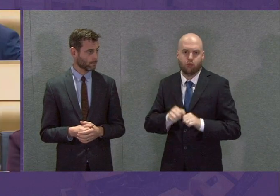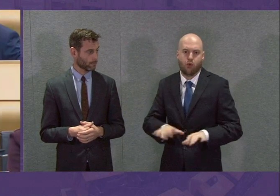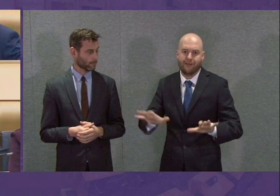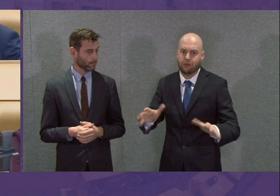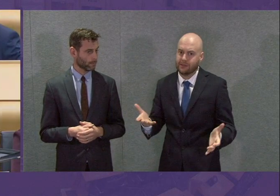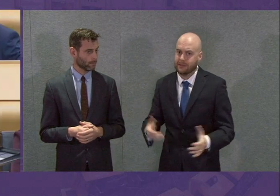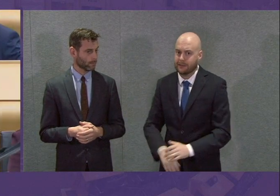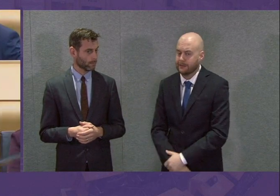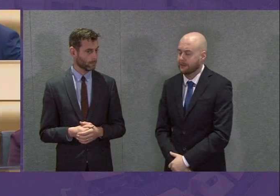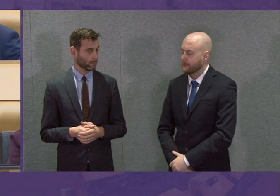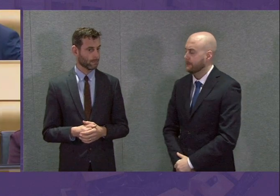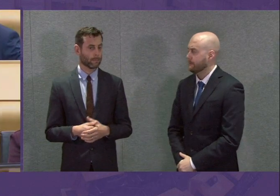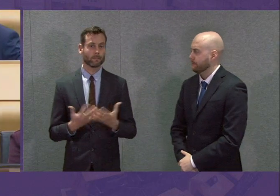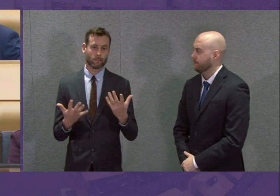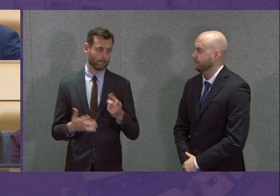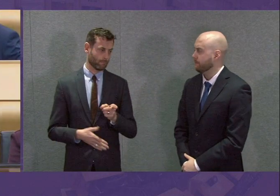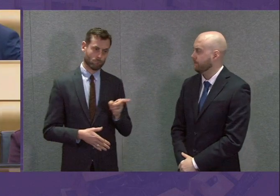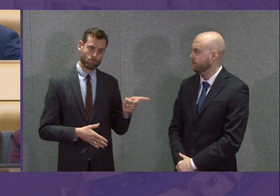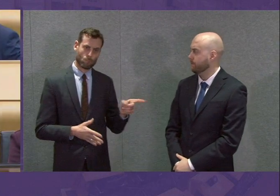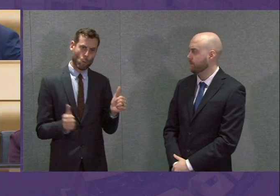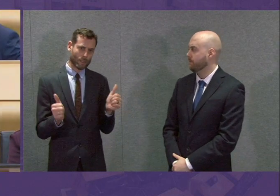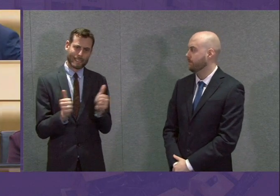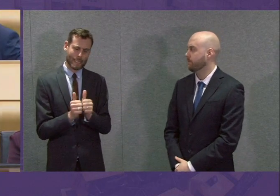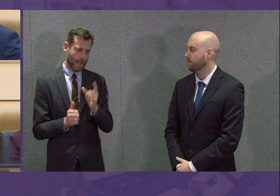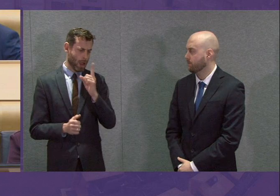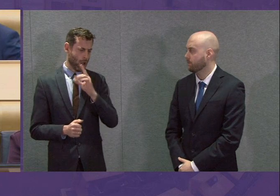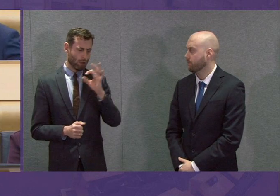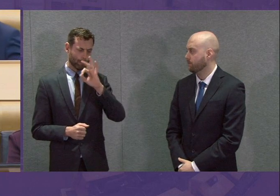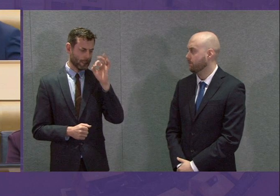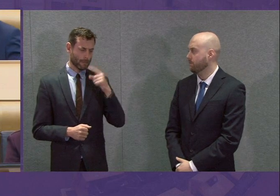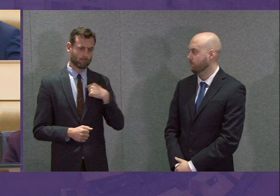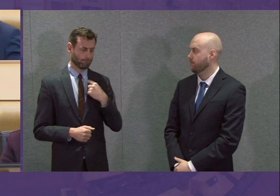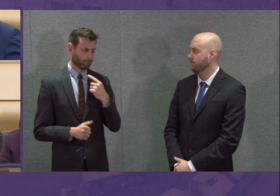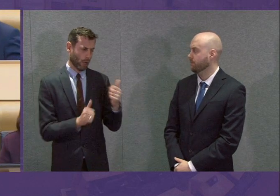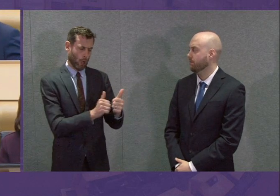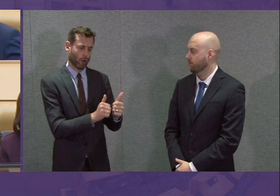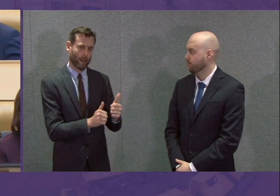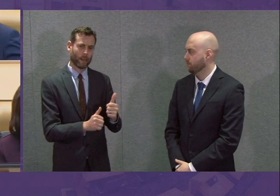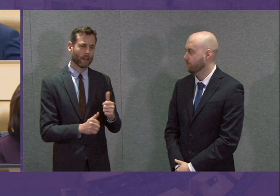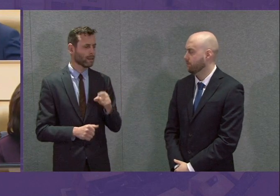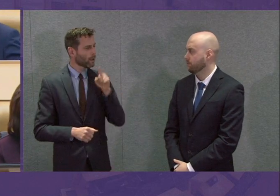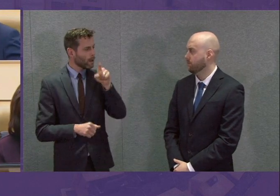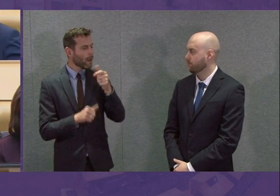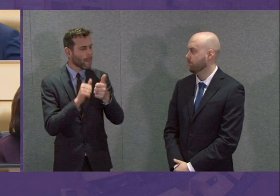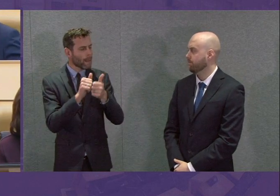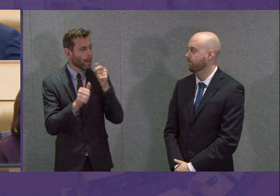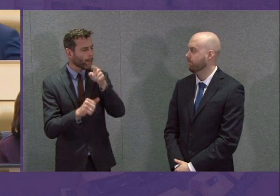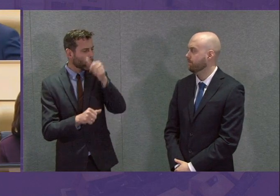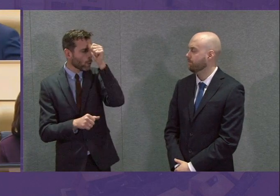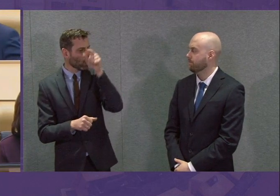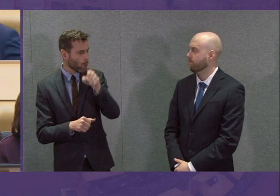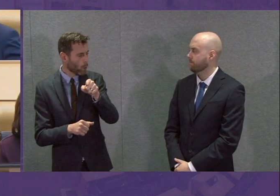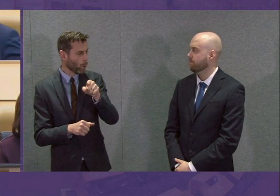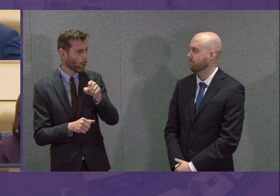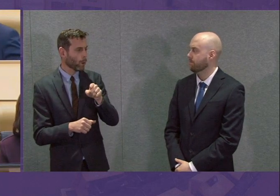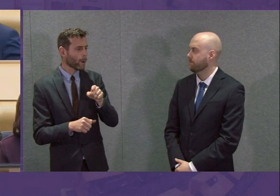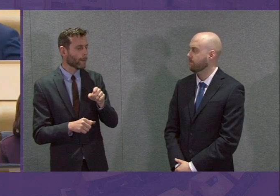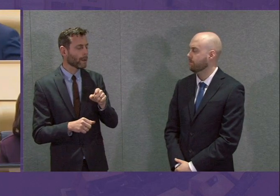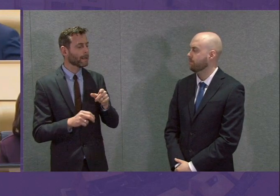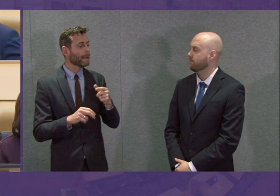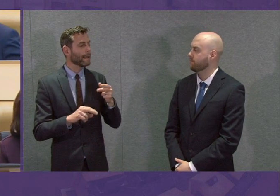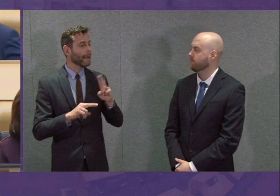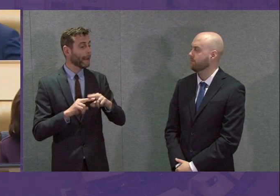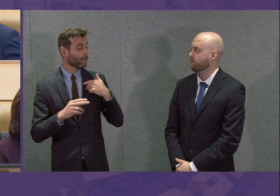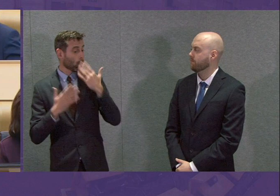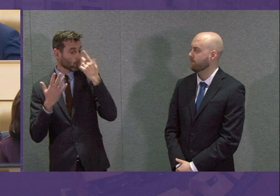First Minister. I agree with that 100%. I hope we know about the company Pauline McNeill's talking about, but just in case we don't, I'd be grateful she could pass on